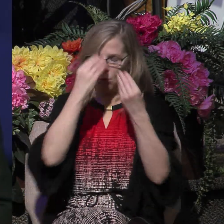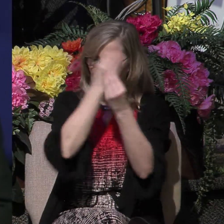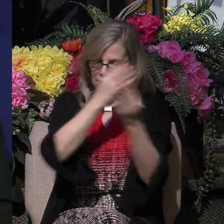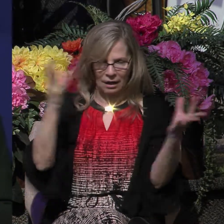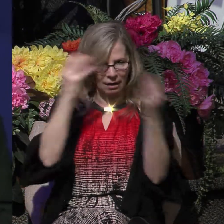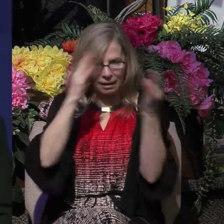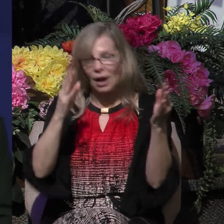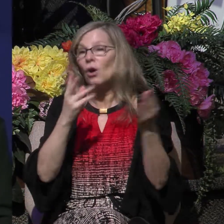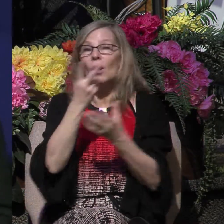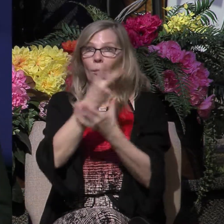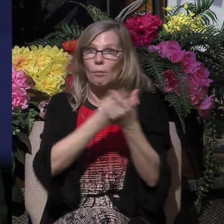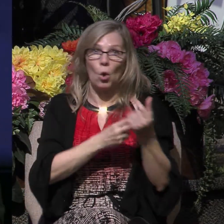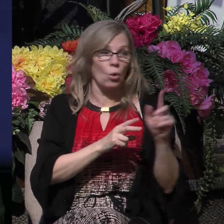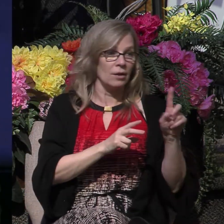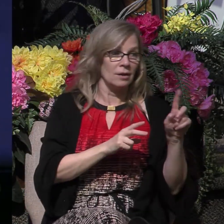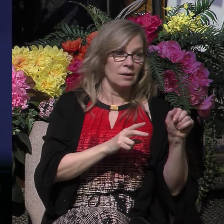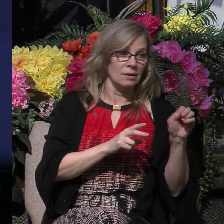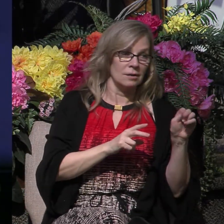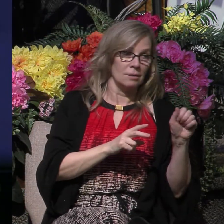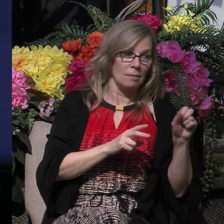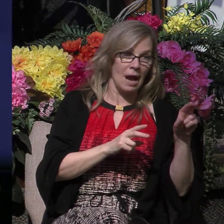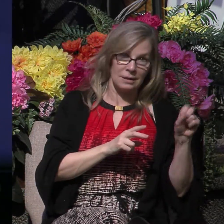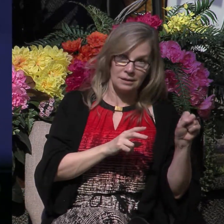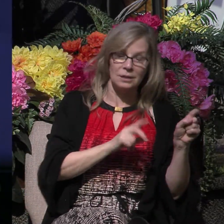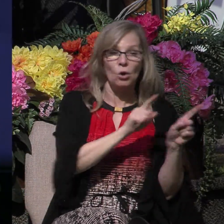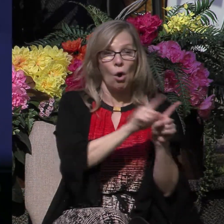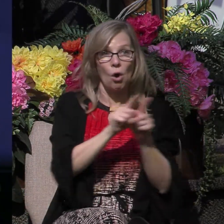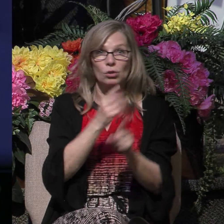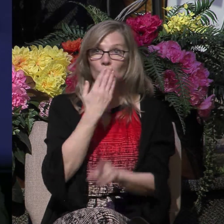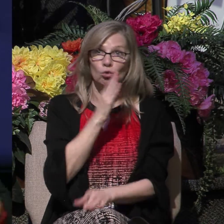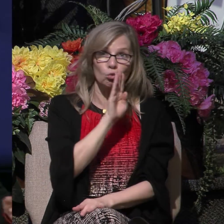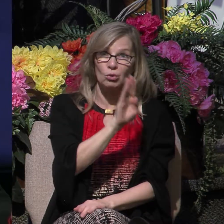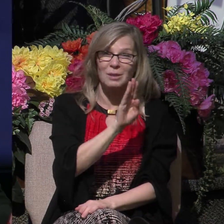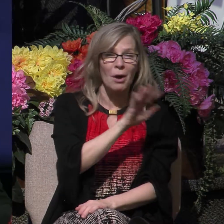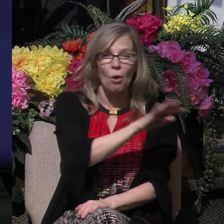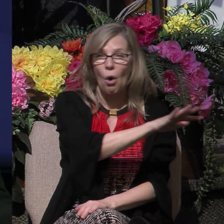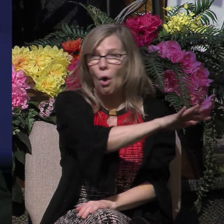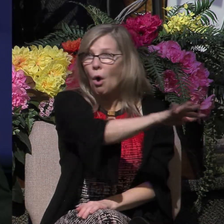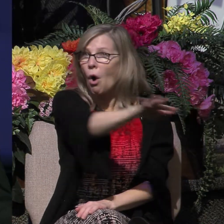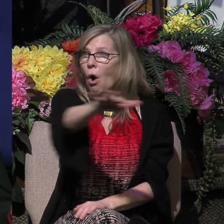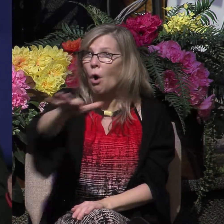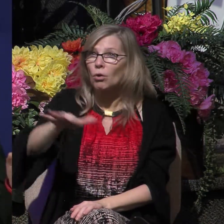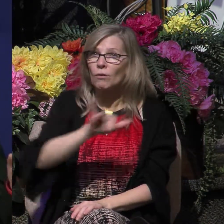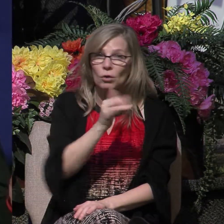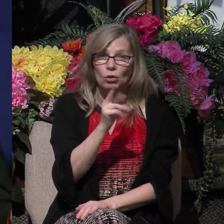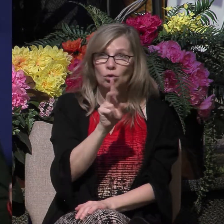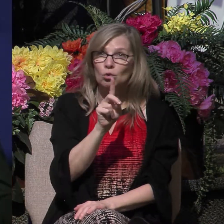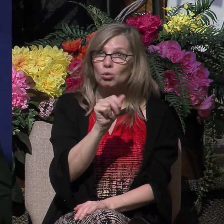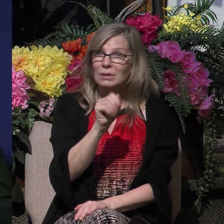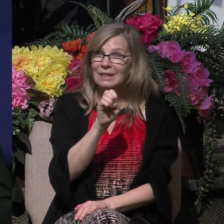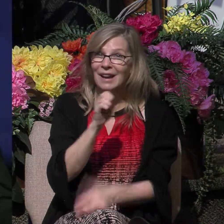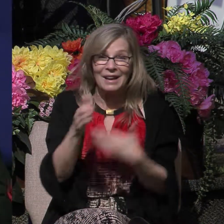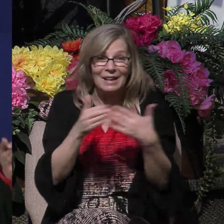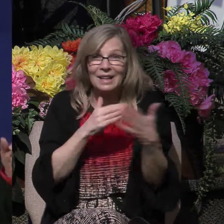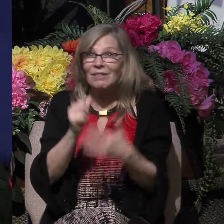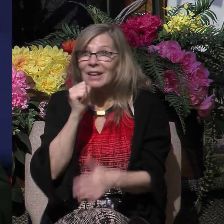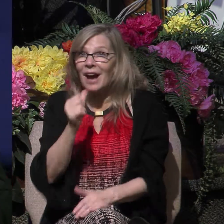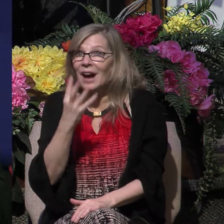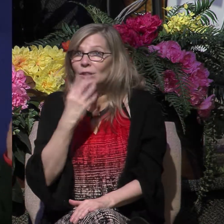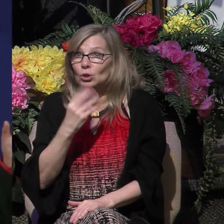at Damascus first and also at Jerusalem, and then throughout all the region of Judea, and even to the Gentiles. Here's what Paul said.